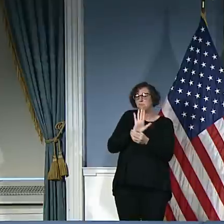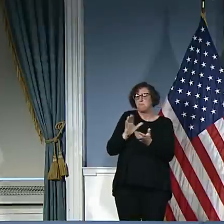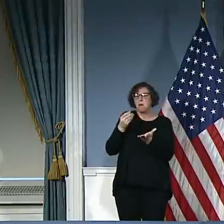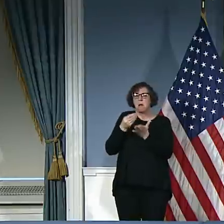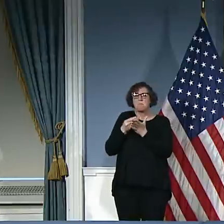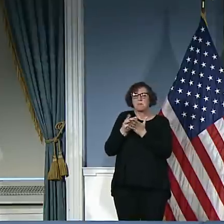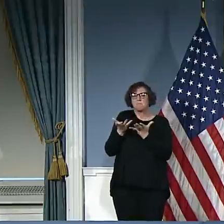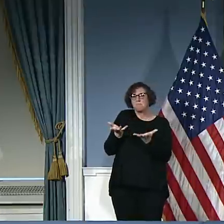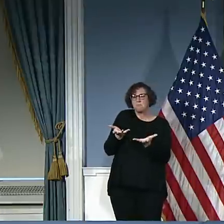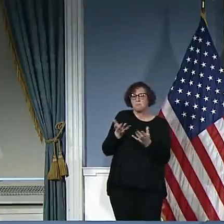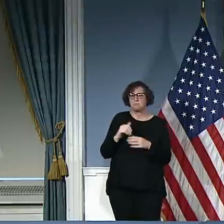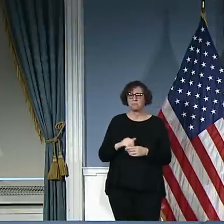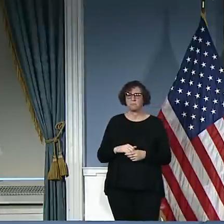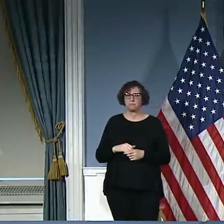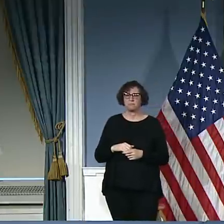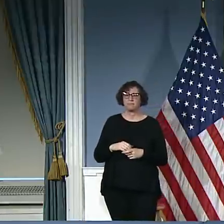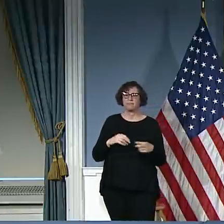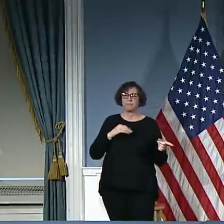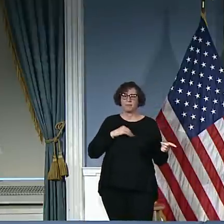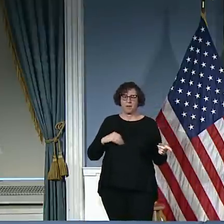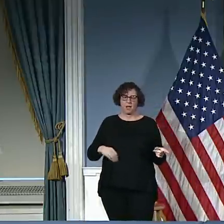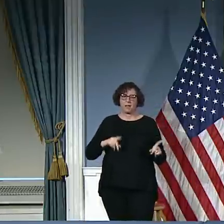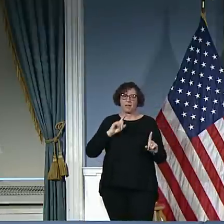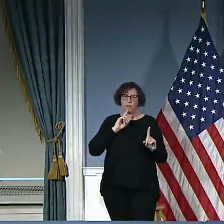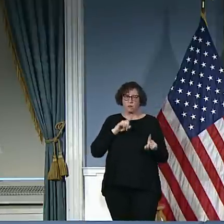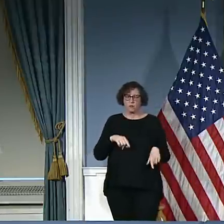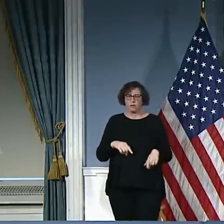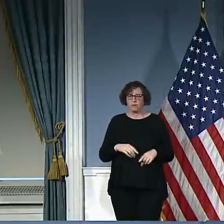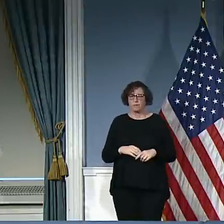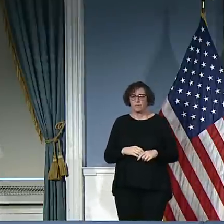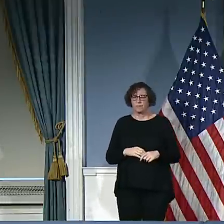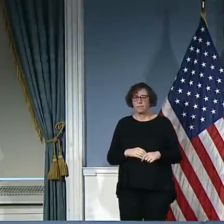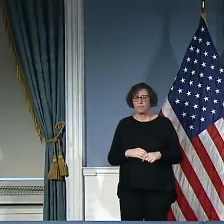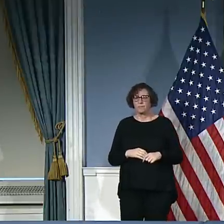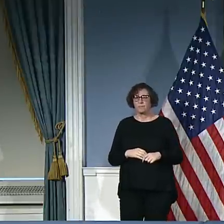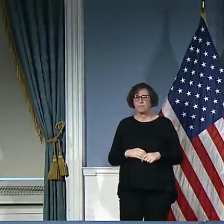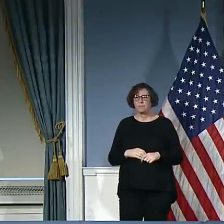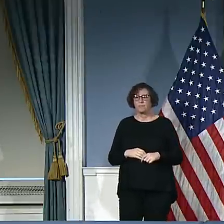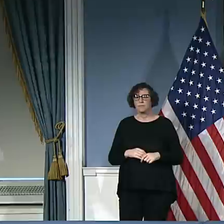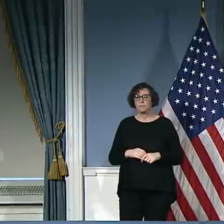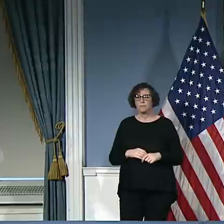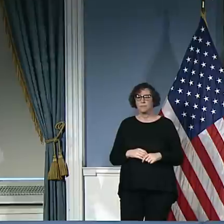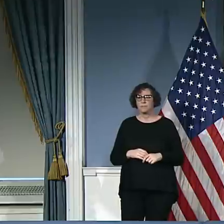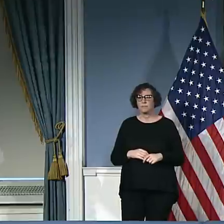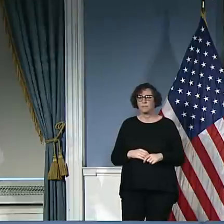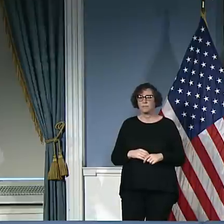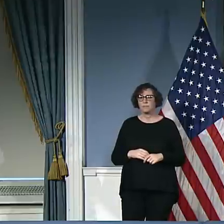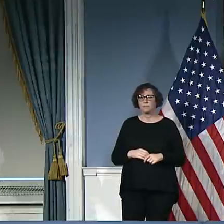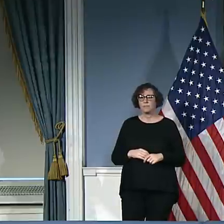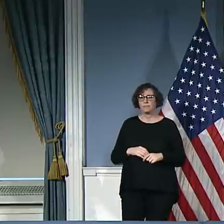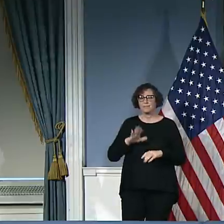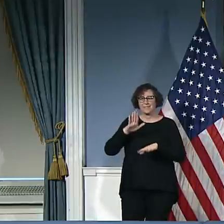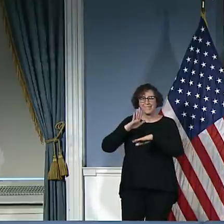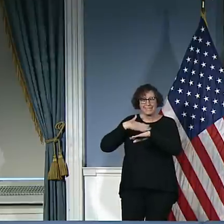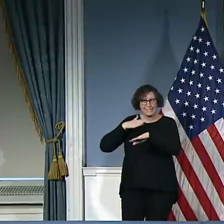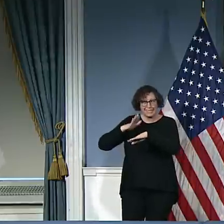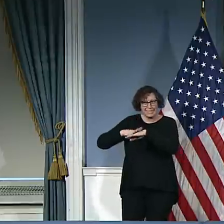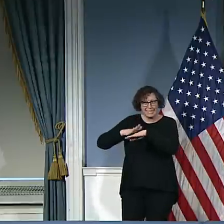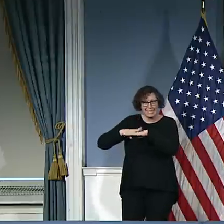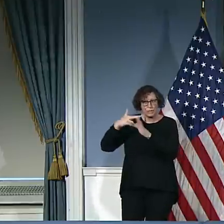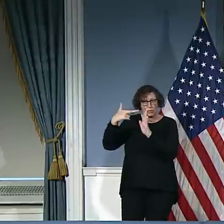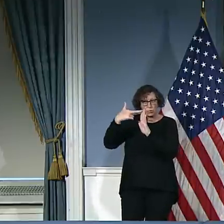have been applied? Hey, I appreciate, let me just give just a helpful ground rule. I've said it to a number of your colleagues and I want to keep repeating, even though it's,